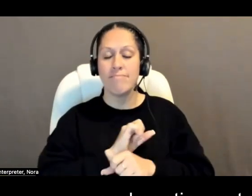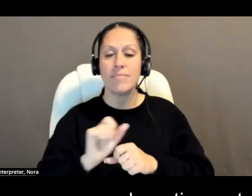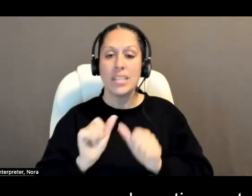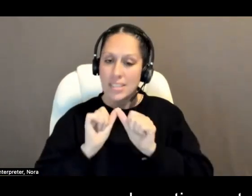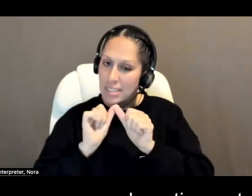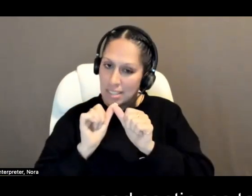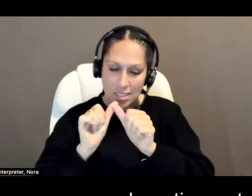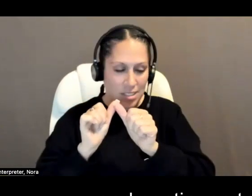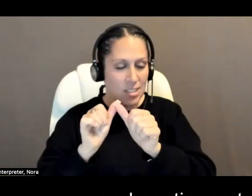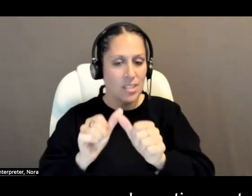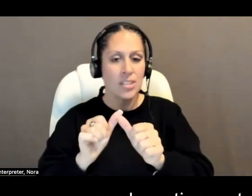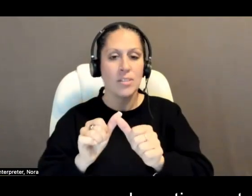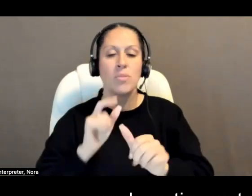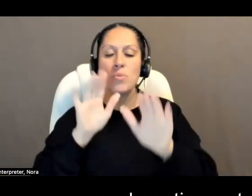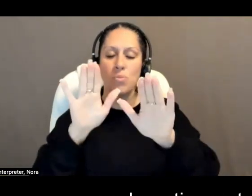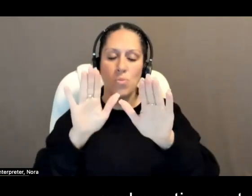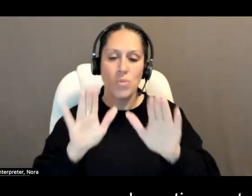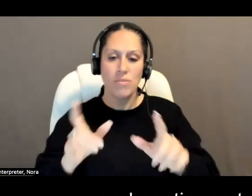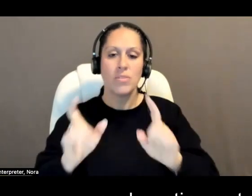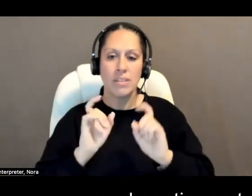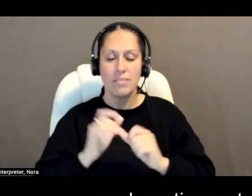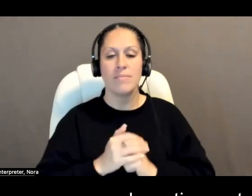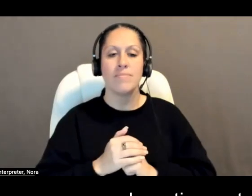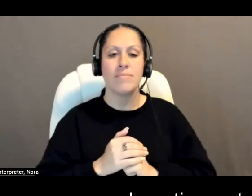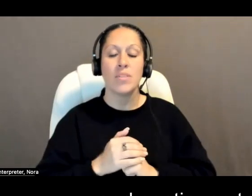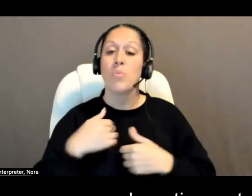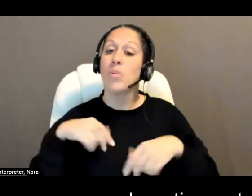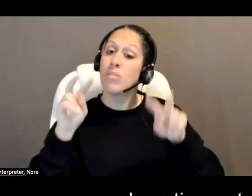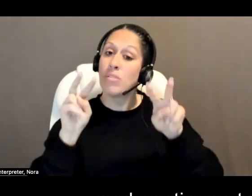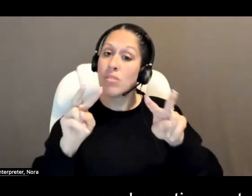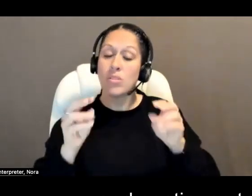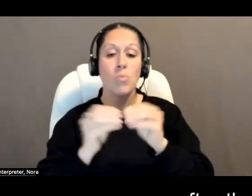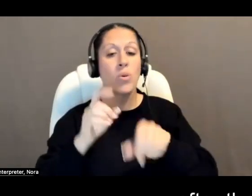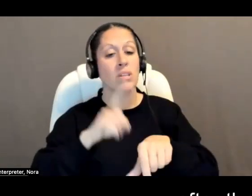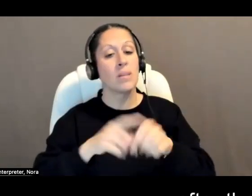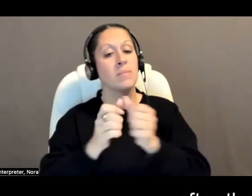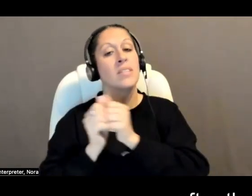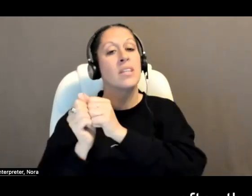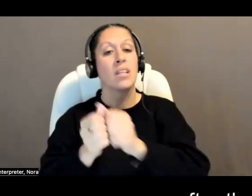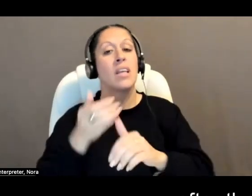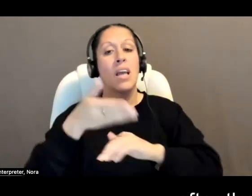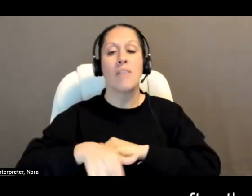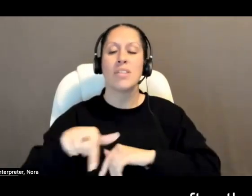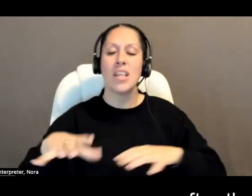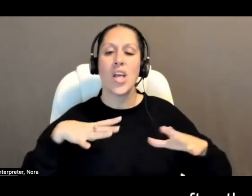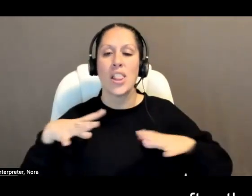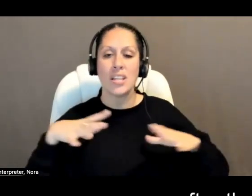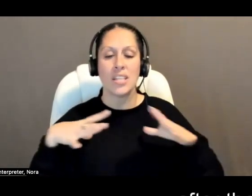continues to be, a wonderful gift. We look forward to more time together after these holidays.